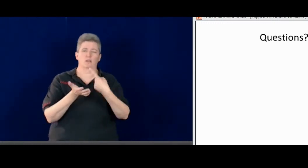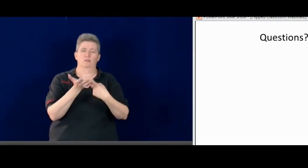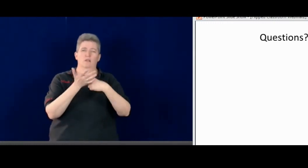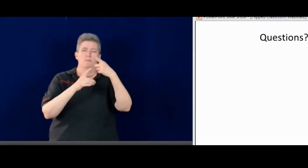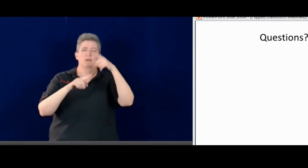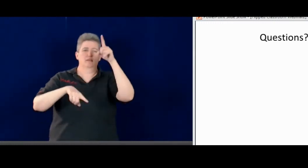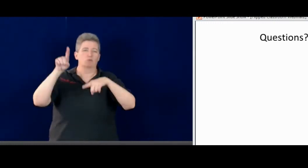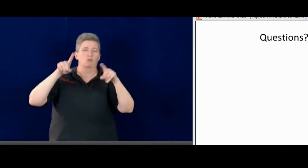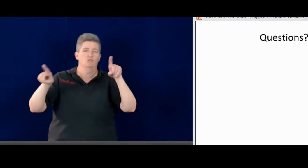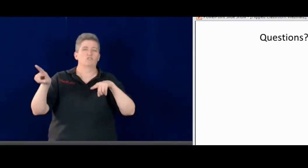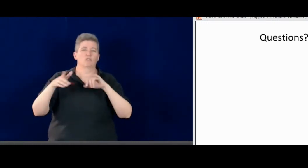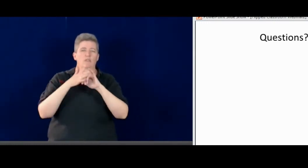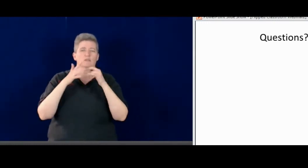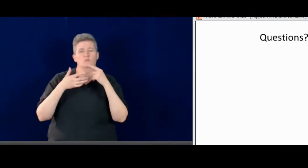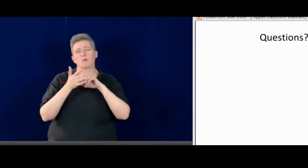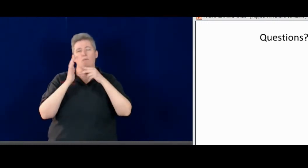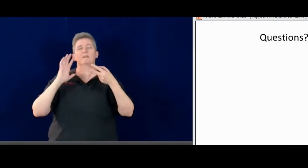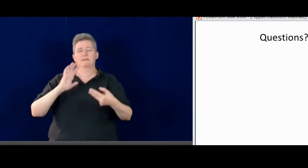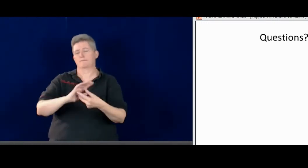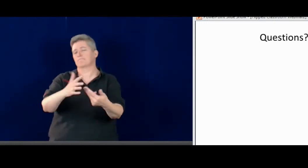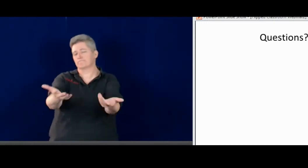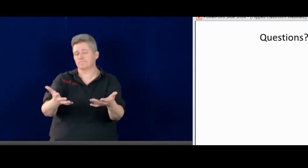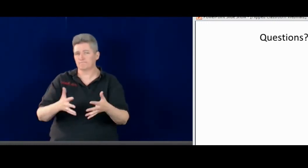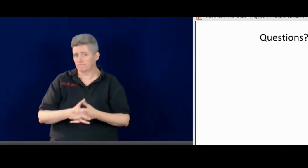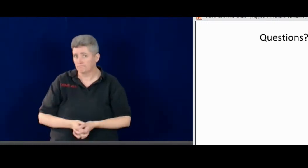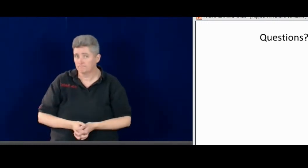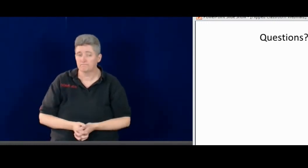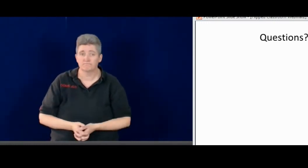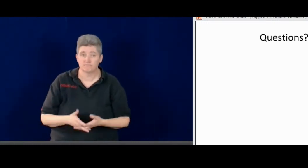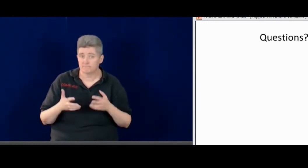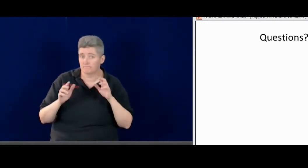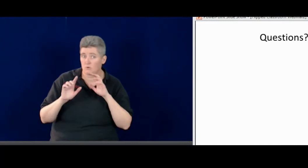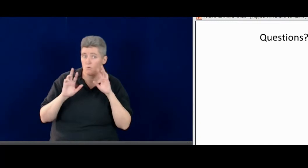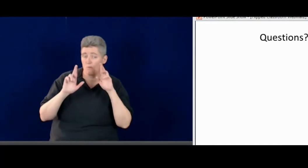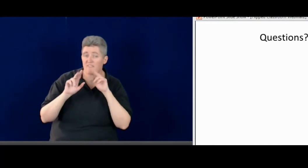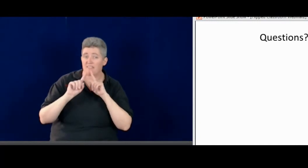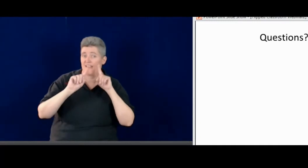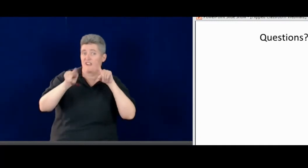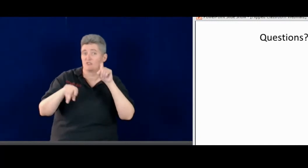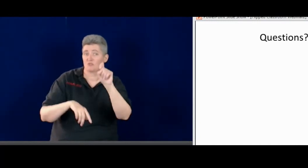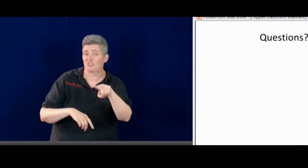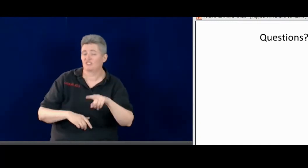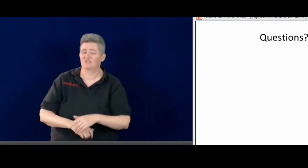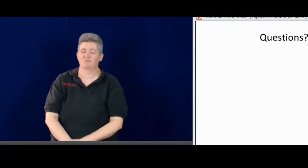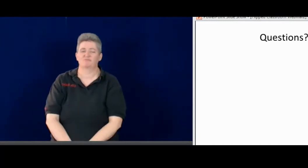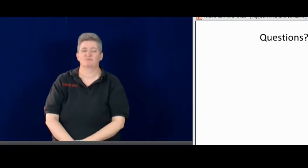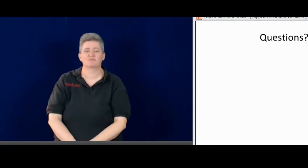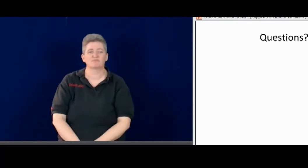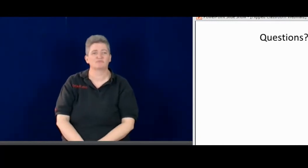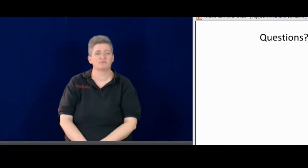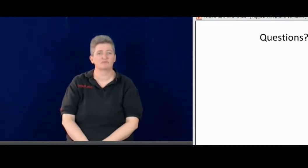and get it that way. So I'm hoping that answers your question.